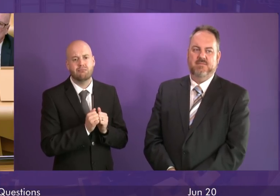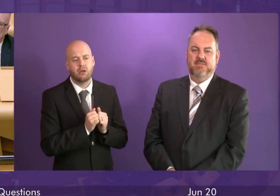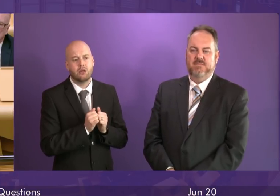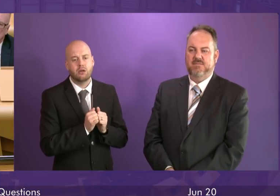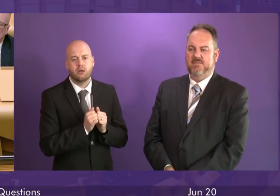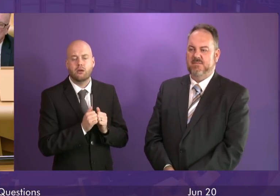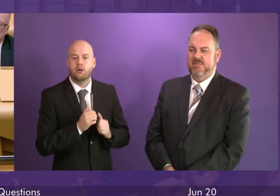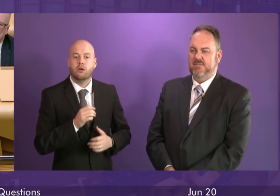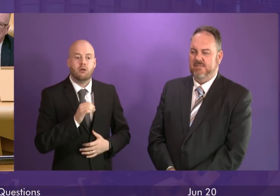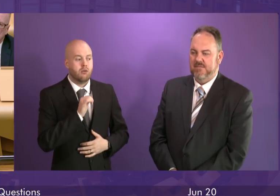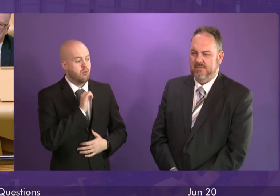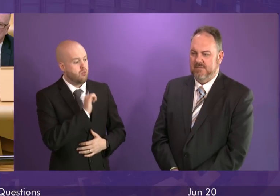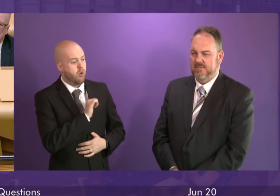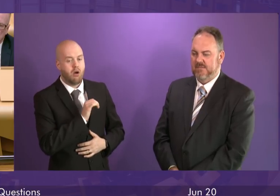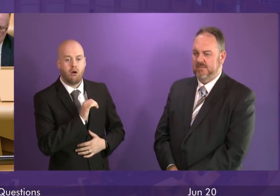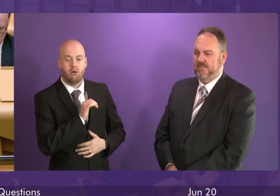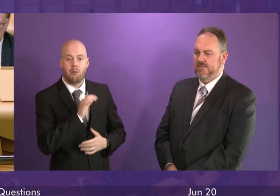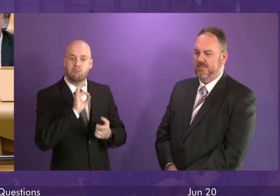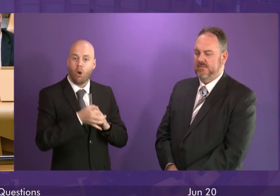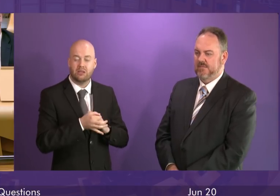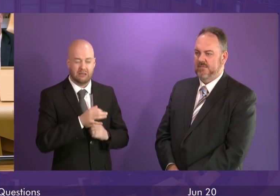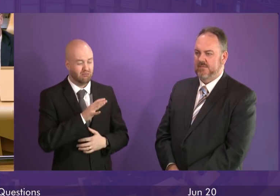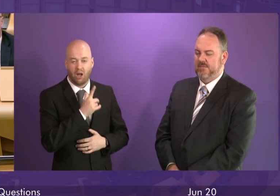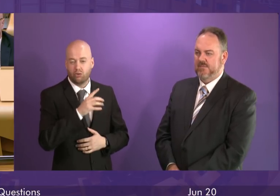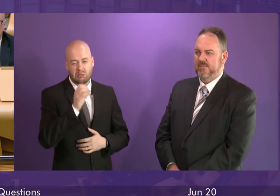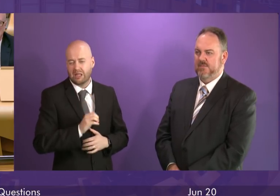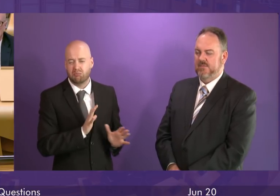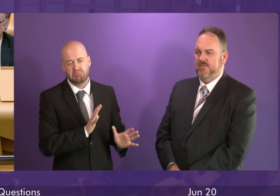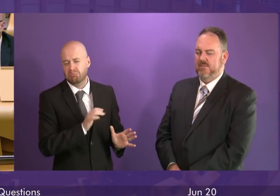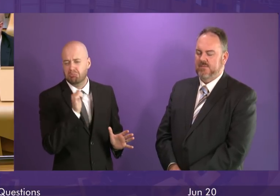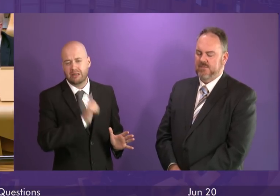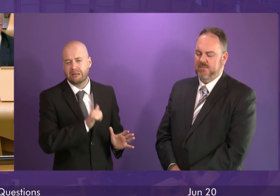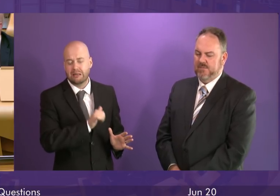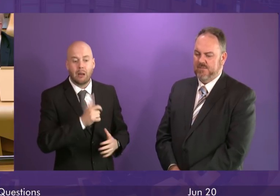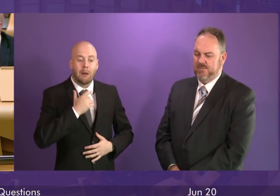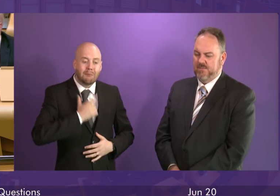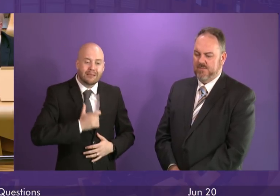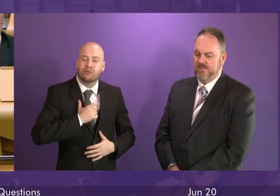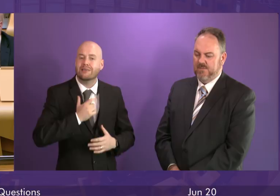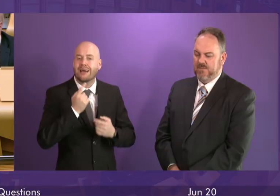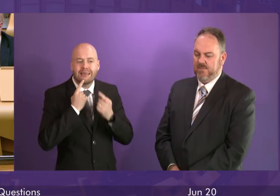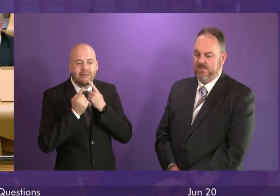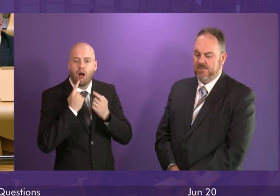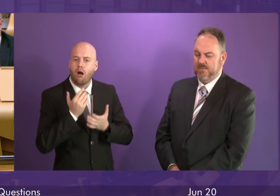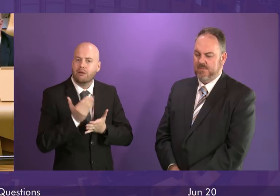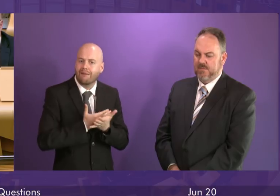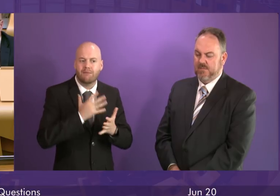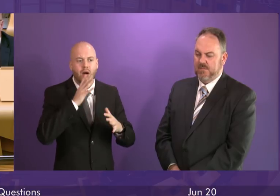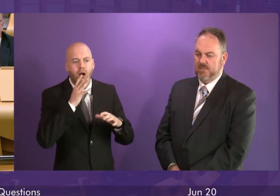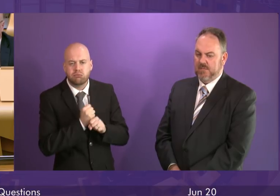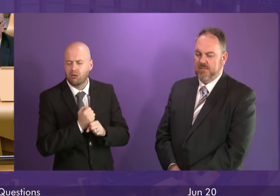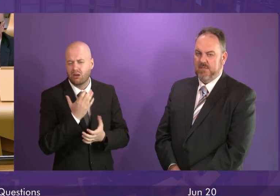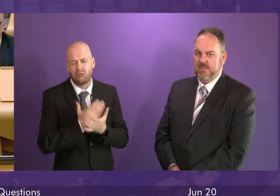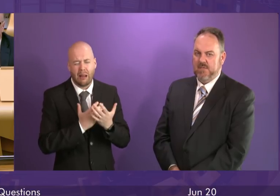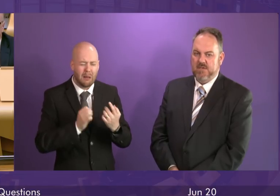behind Dave Stewart's question. The safety of patient data is of the utmost importance and as required, this incident has